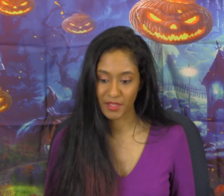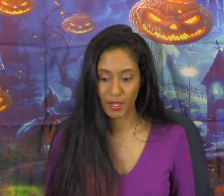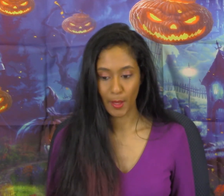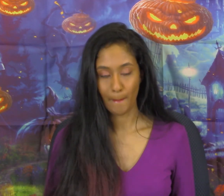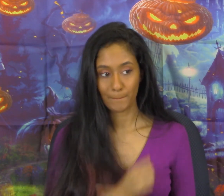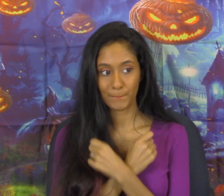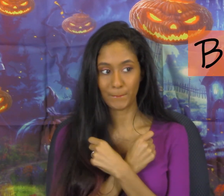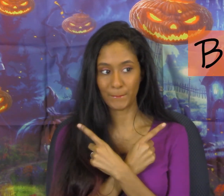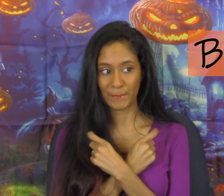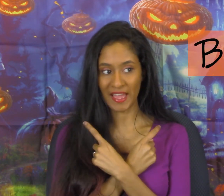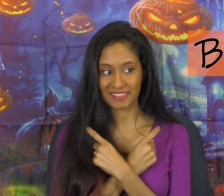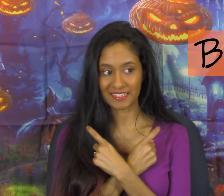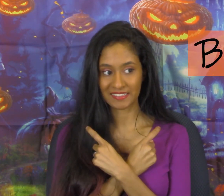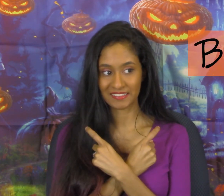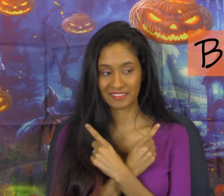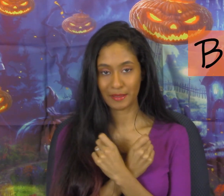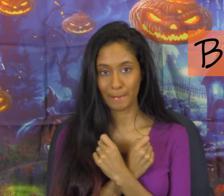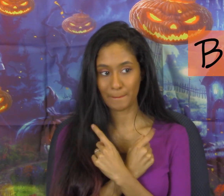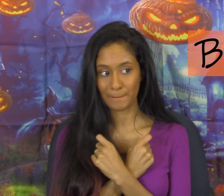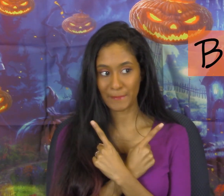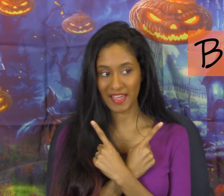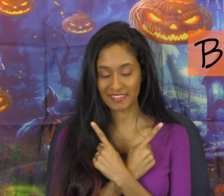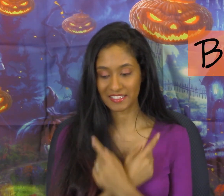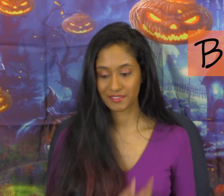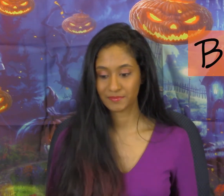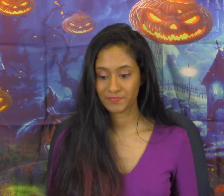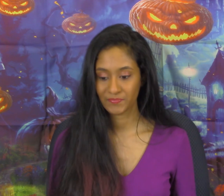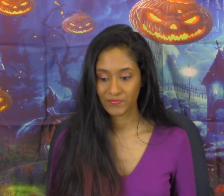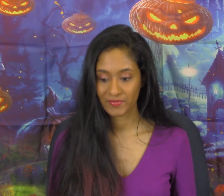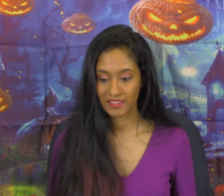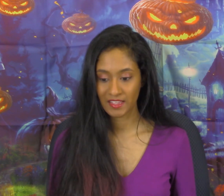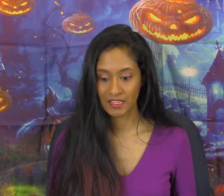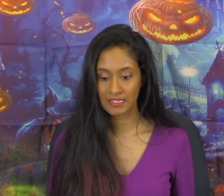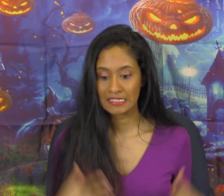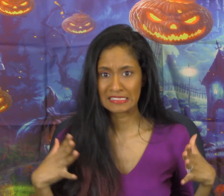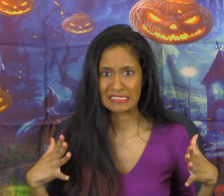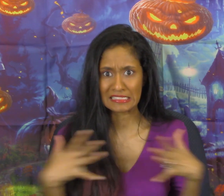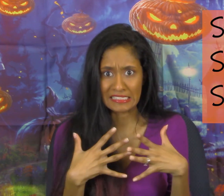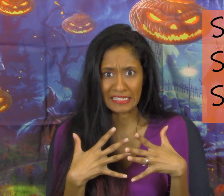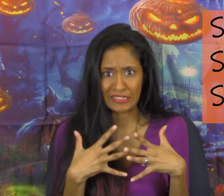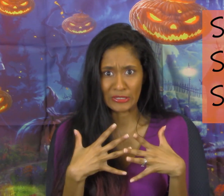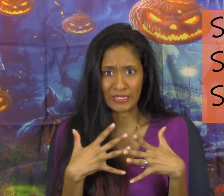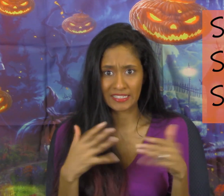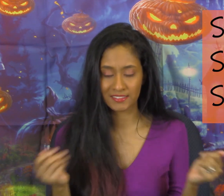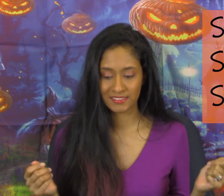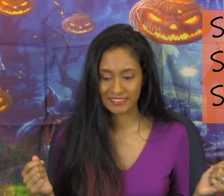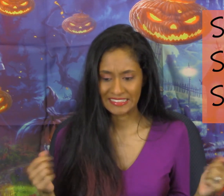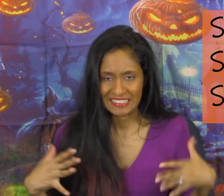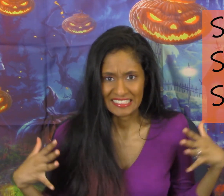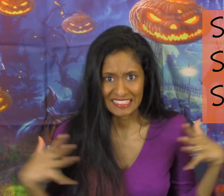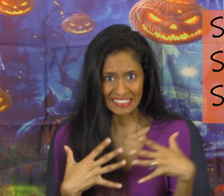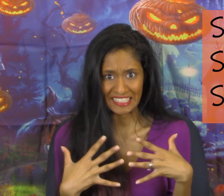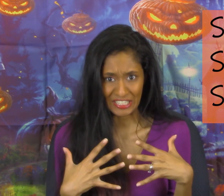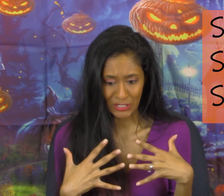Bat Bat Bat Scary Scary